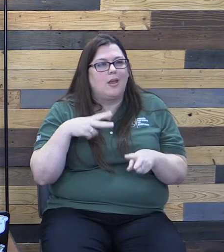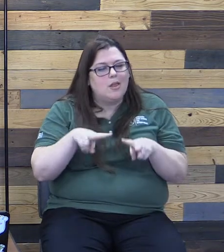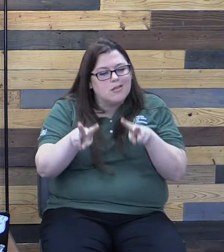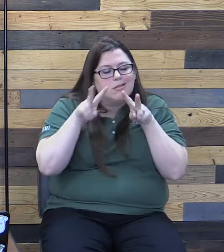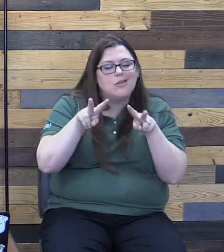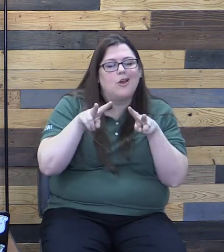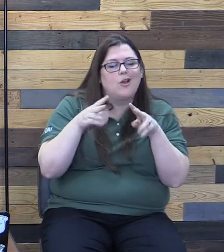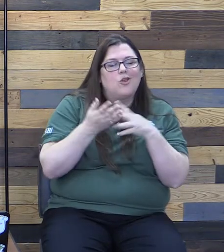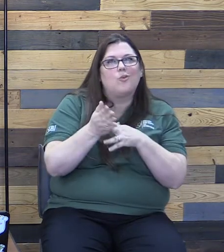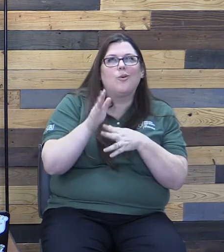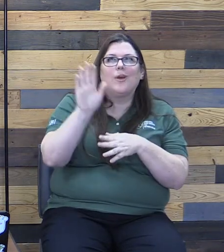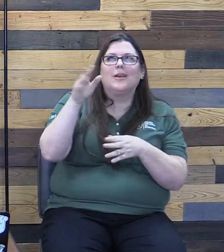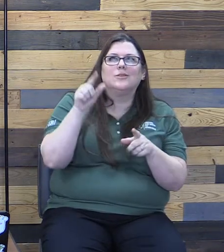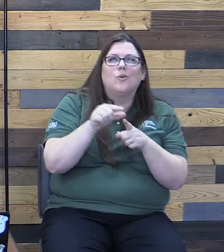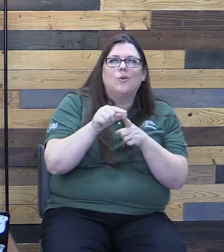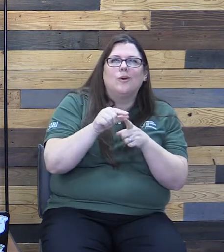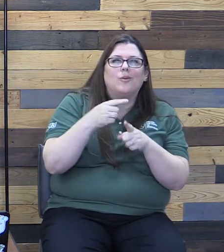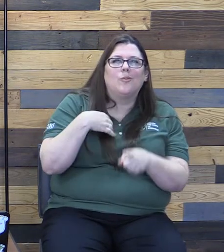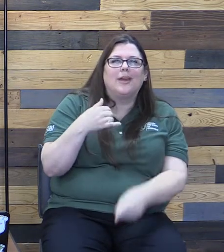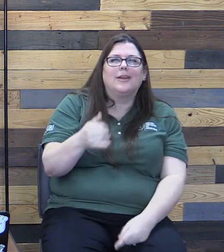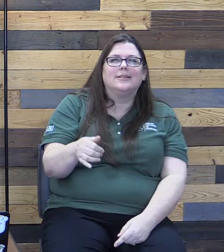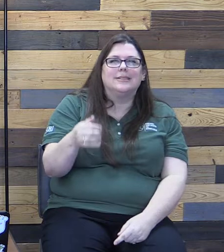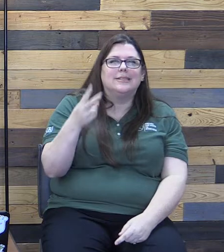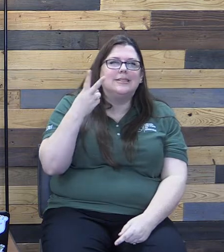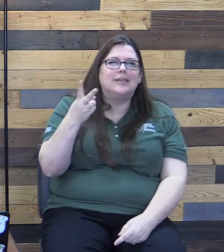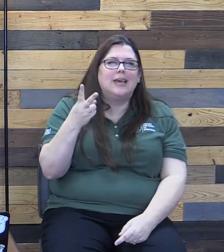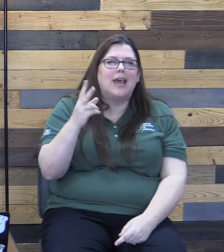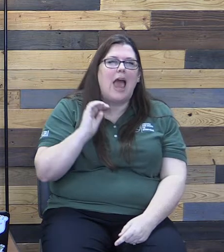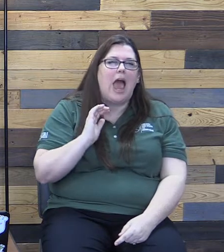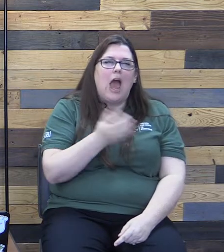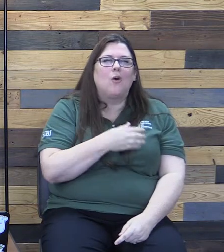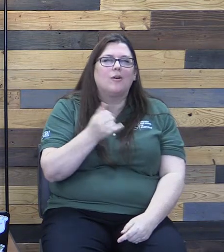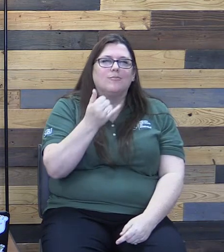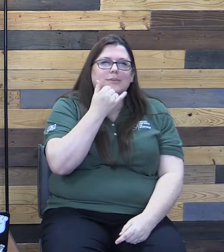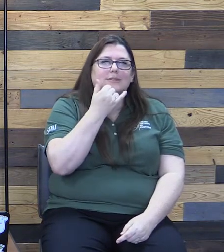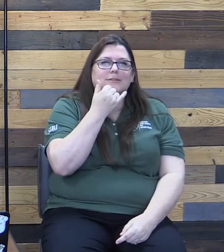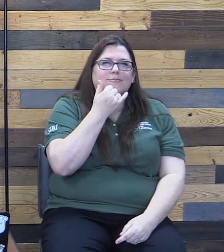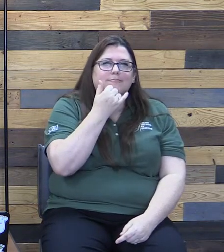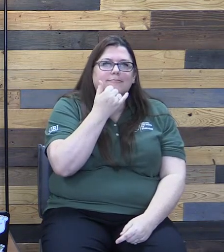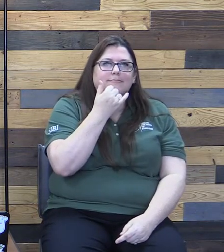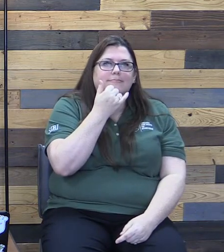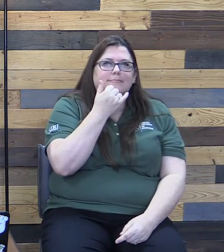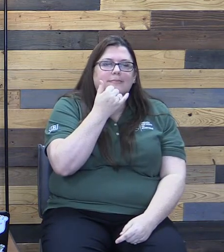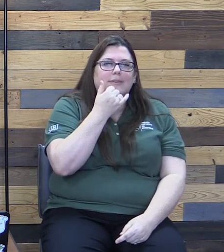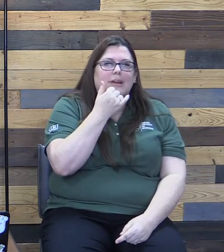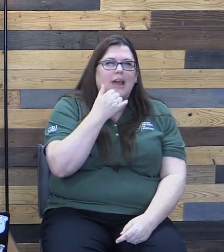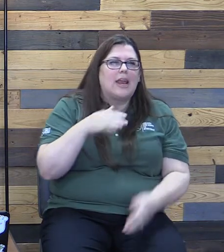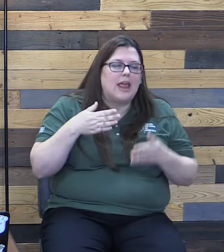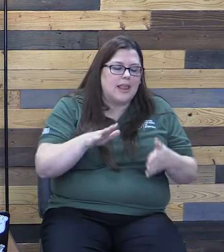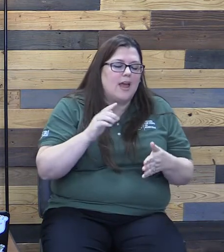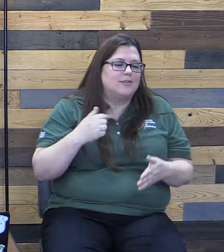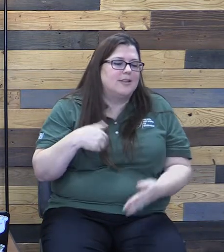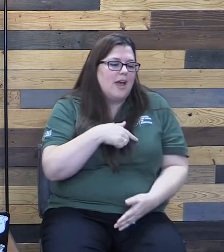I see that I might have been mistaken on this point. So, it allows us a chance to rectify those kinds of thoughts.